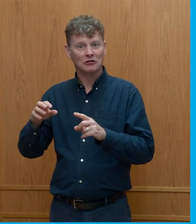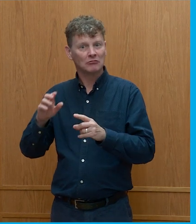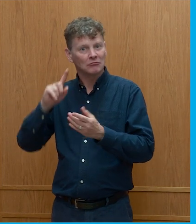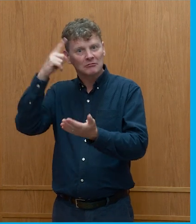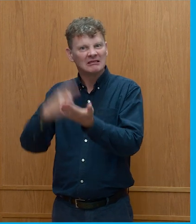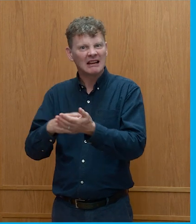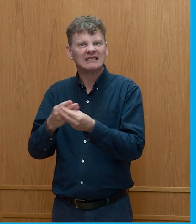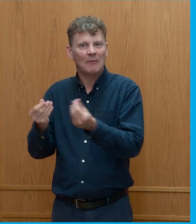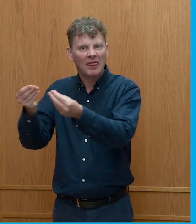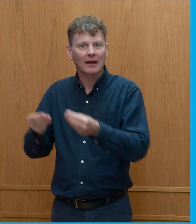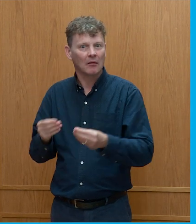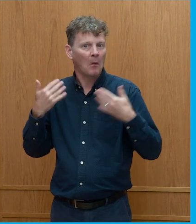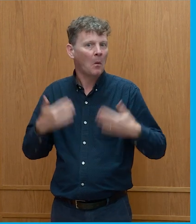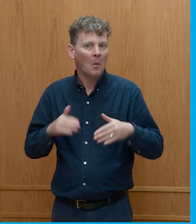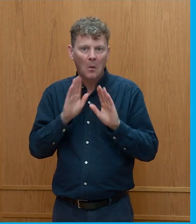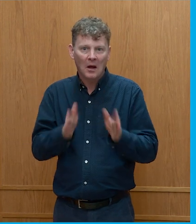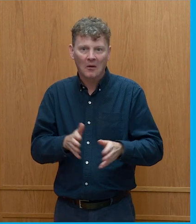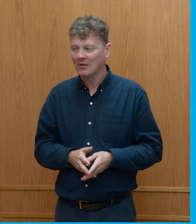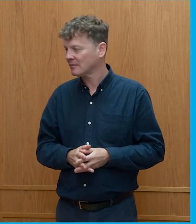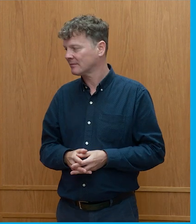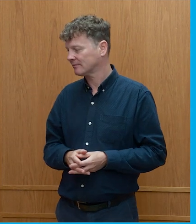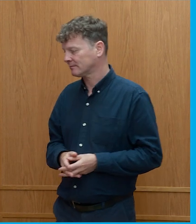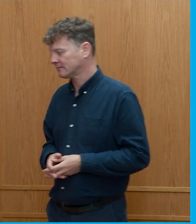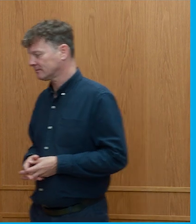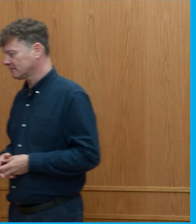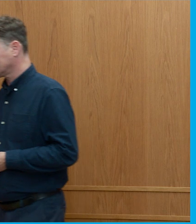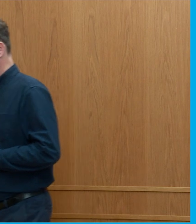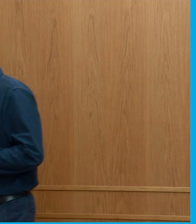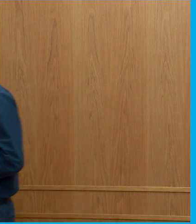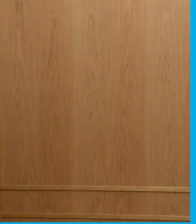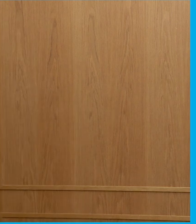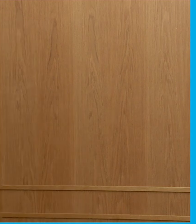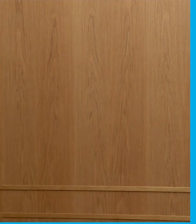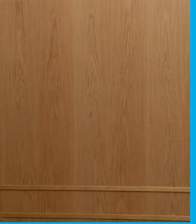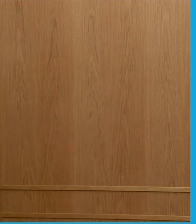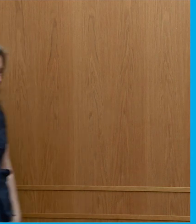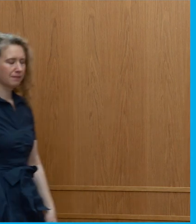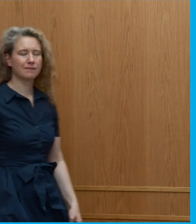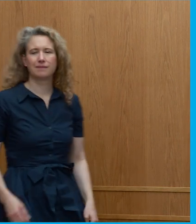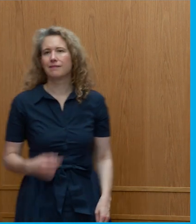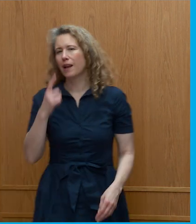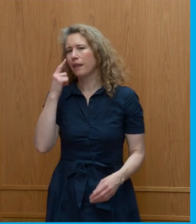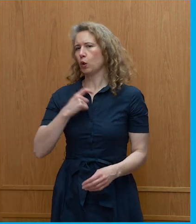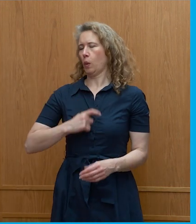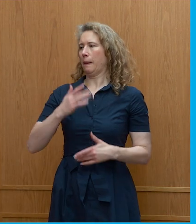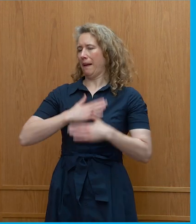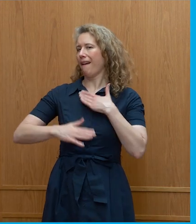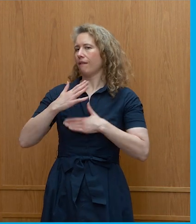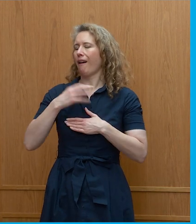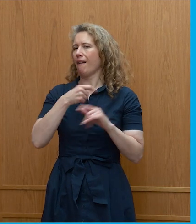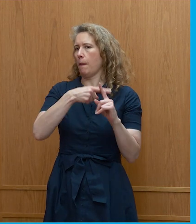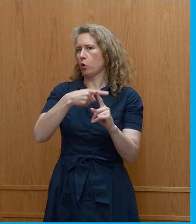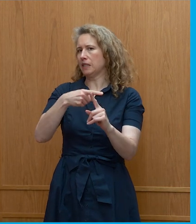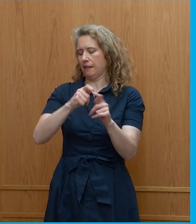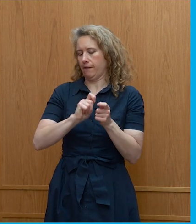So, that's the honest truth. But I'd like to think there are positive tipping points in behaviour that we're still witnessing and